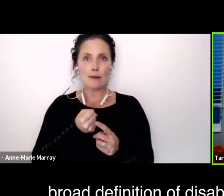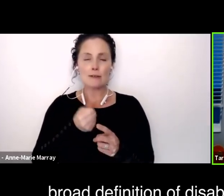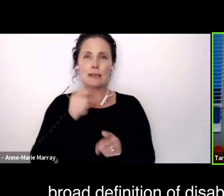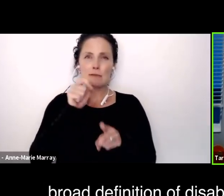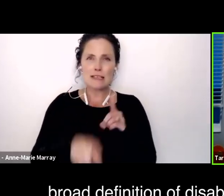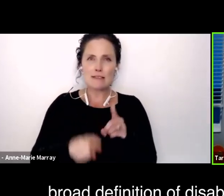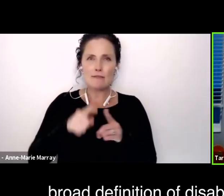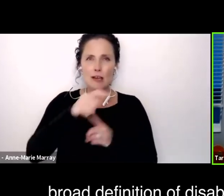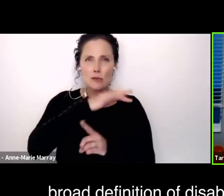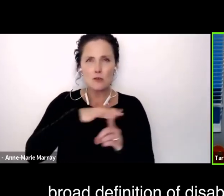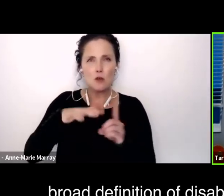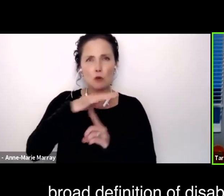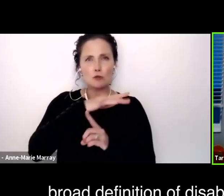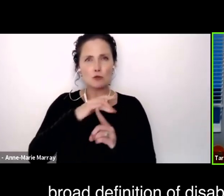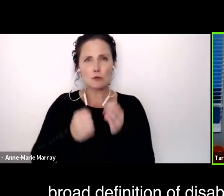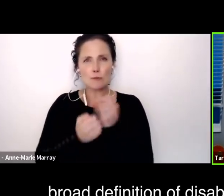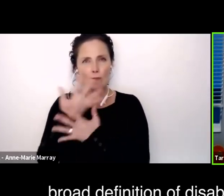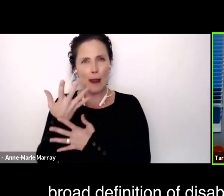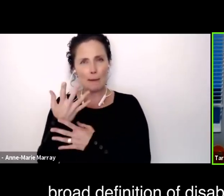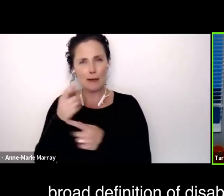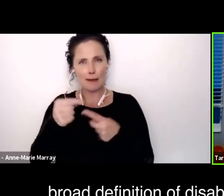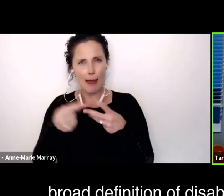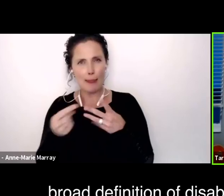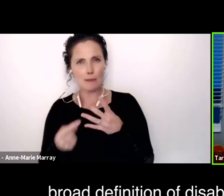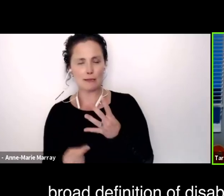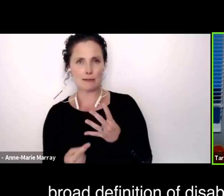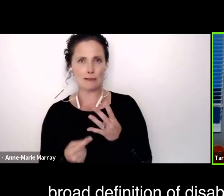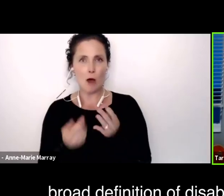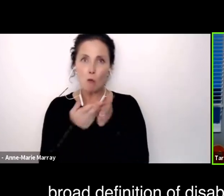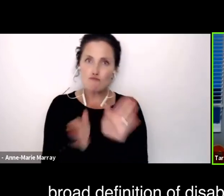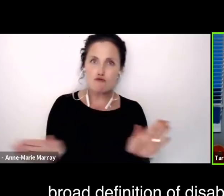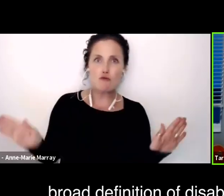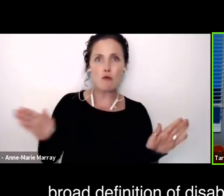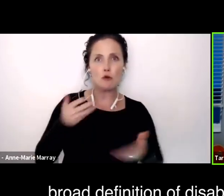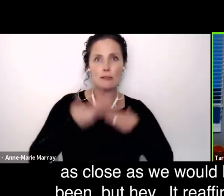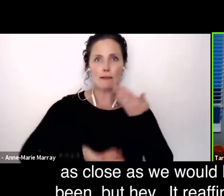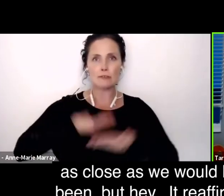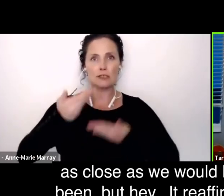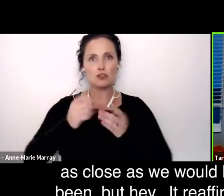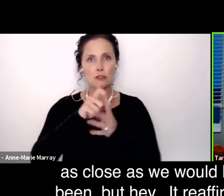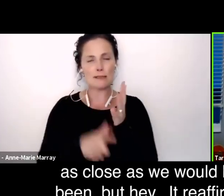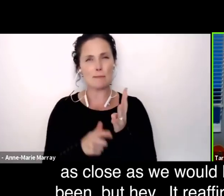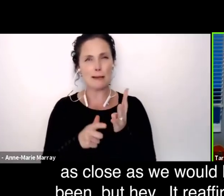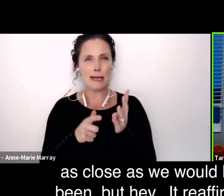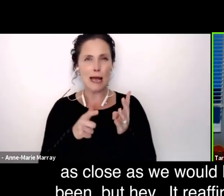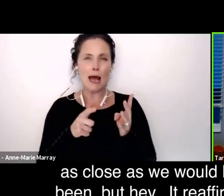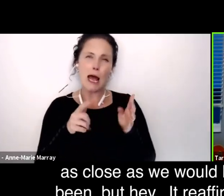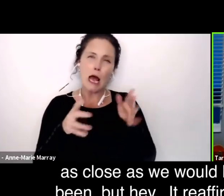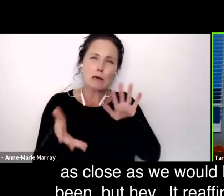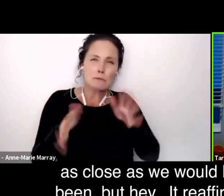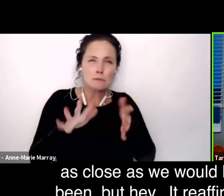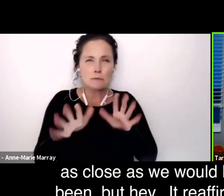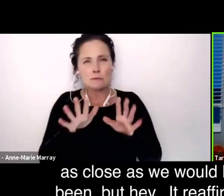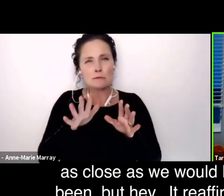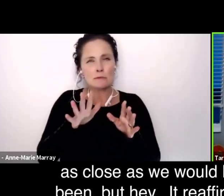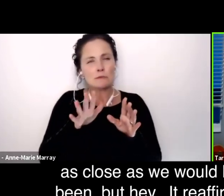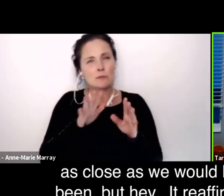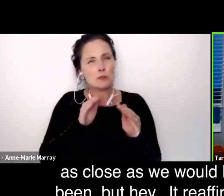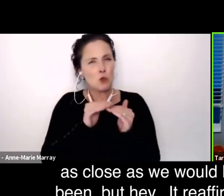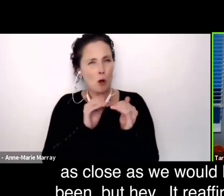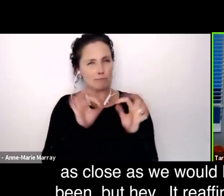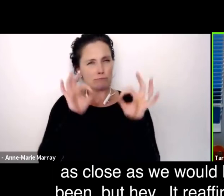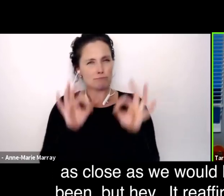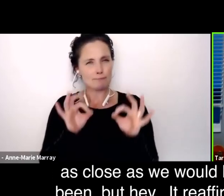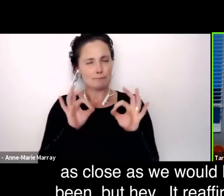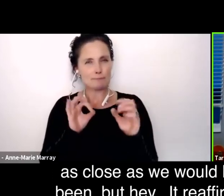It has a broad definition of disability, loosely based on the social model of disability, not as close as we would like to have